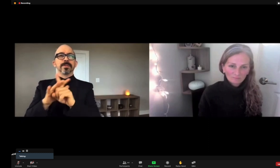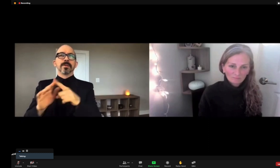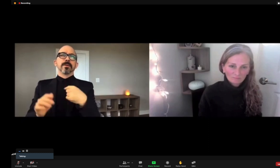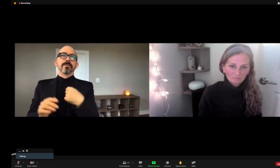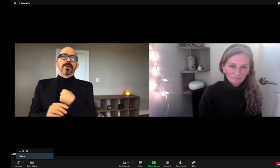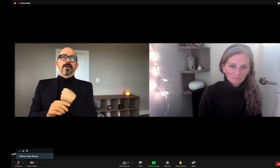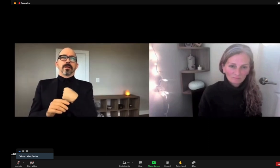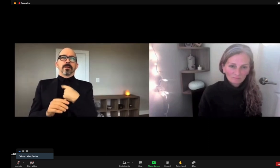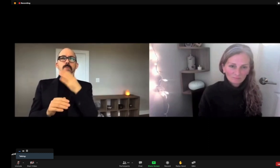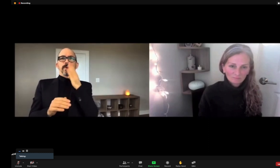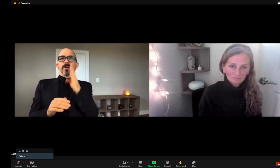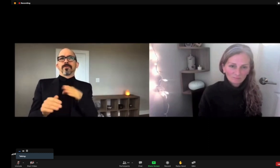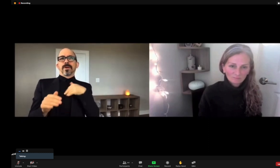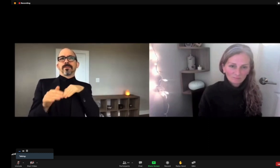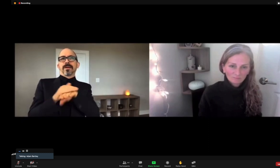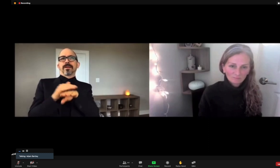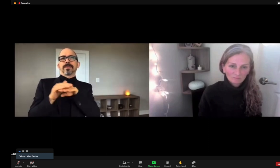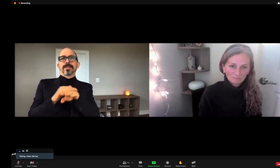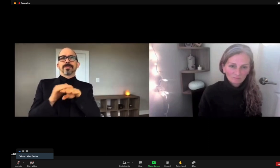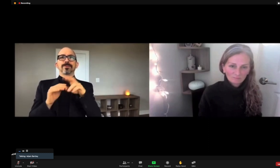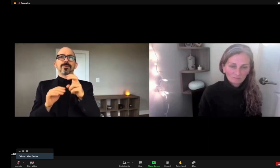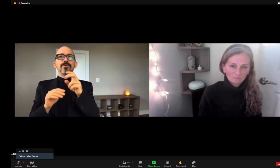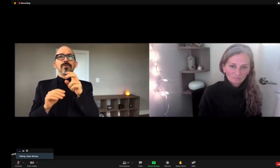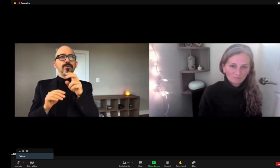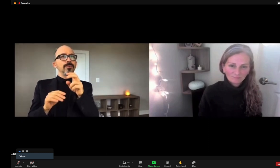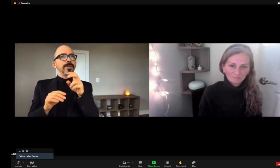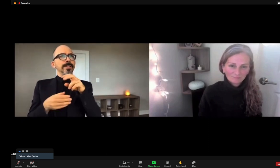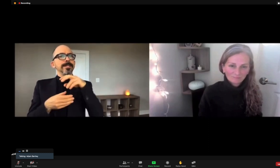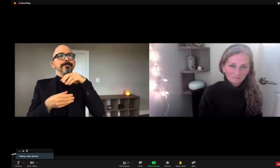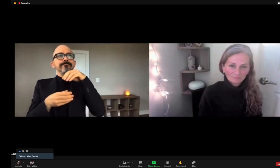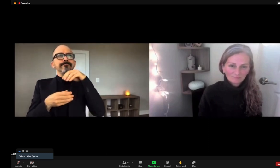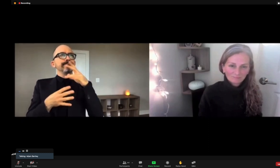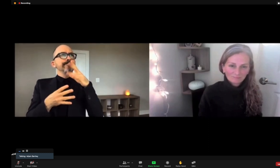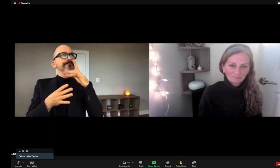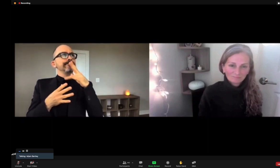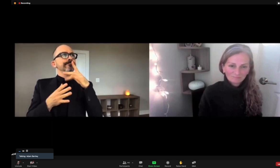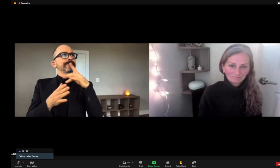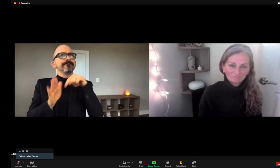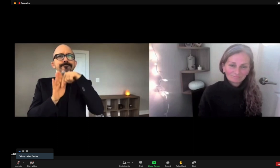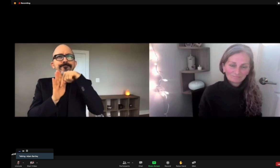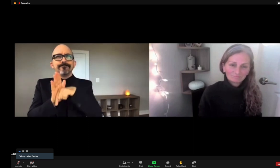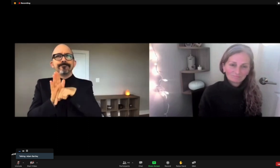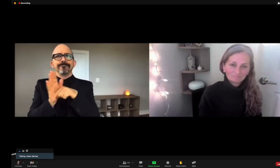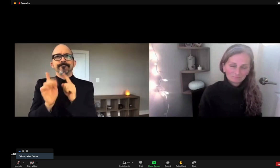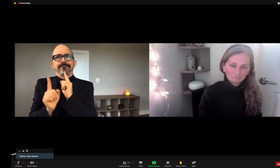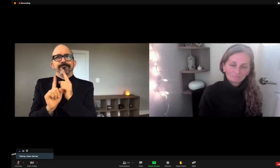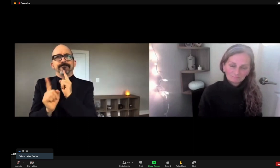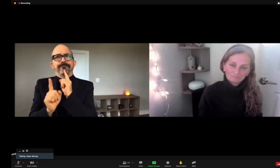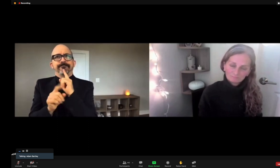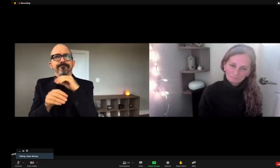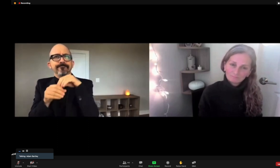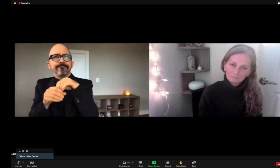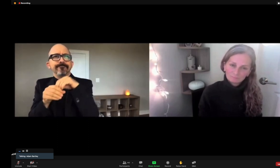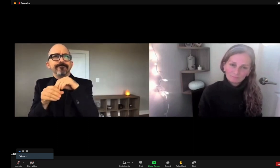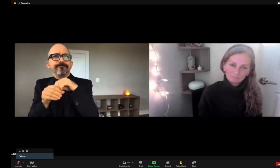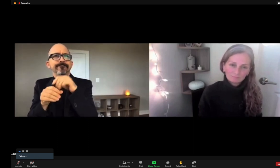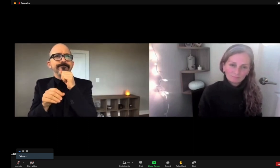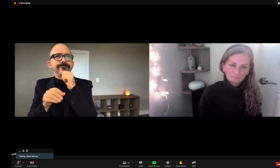And when things came up, you know, we made sure that we had access to those,